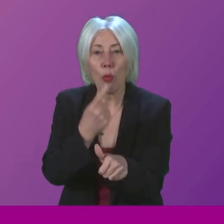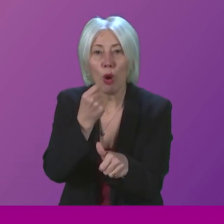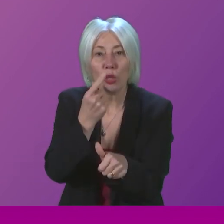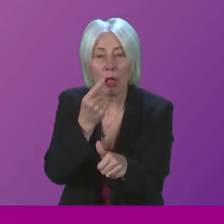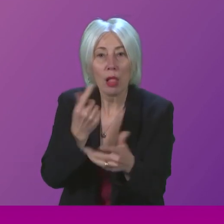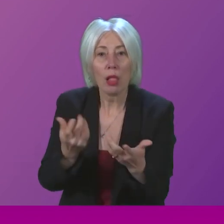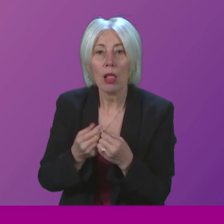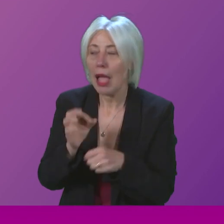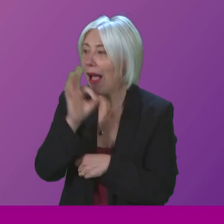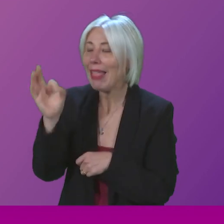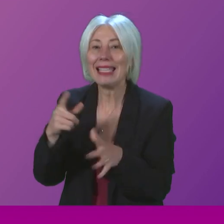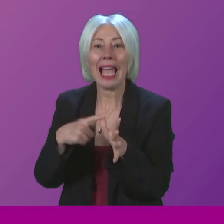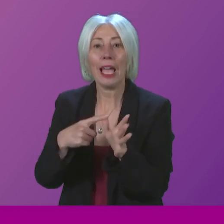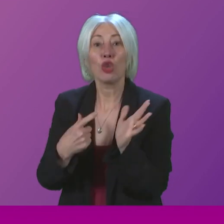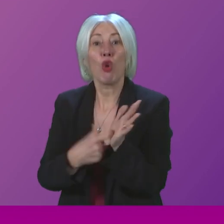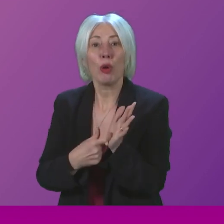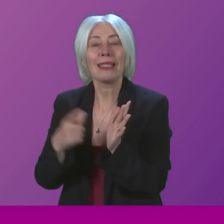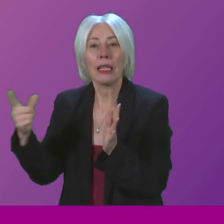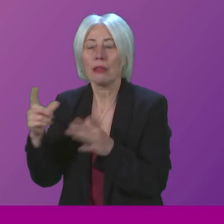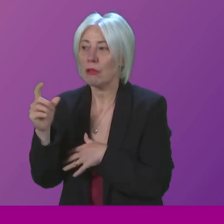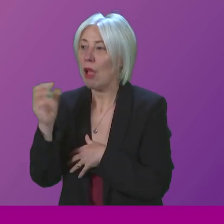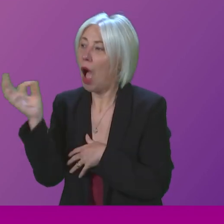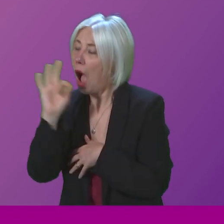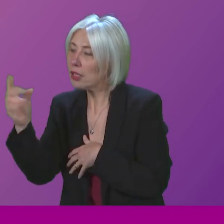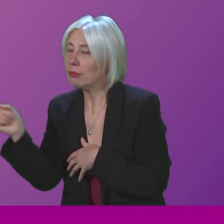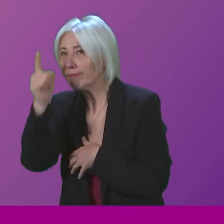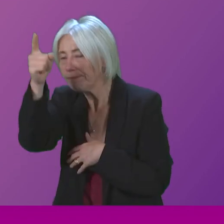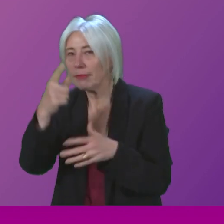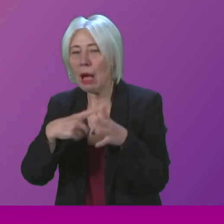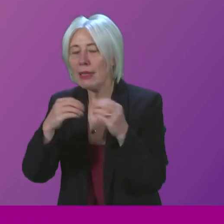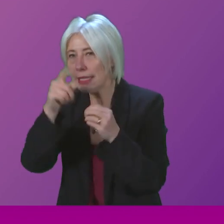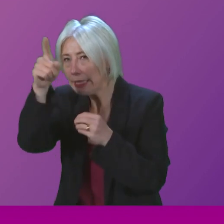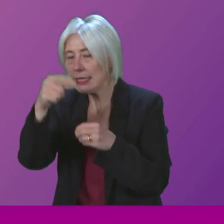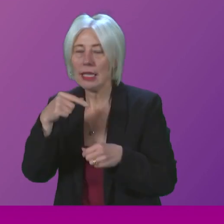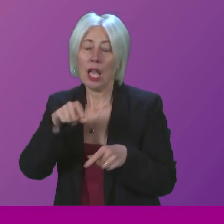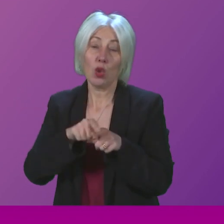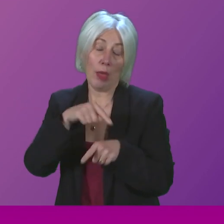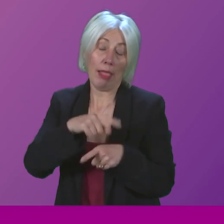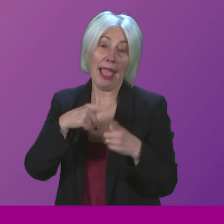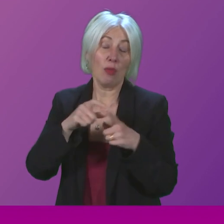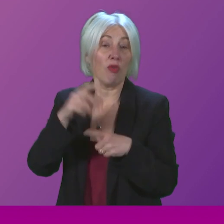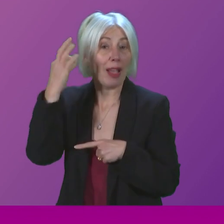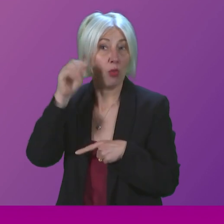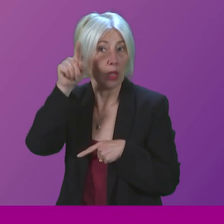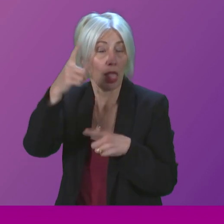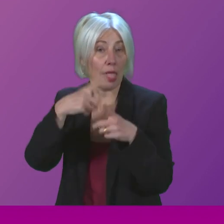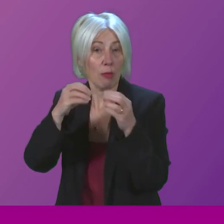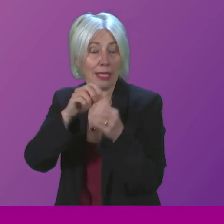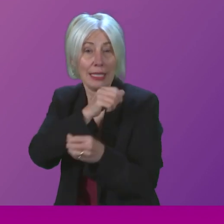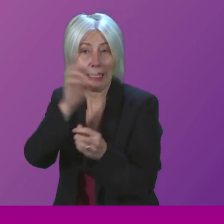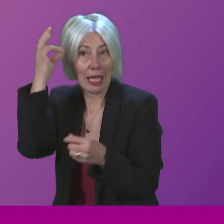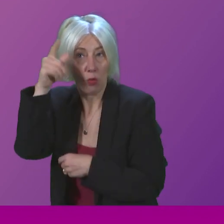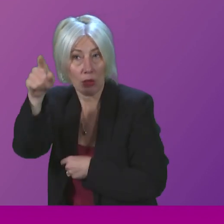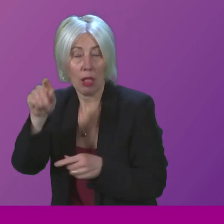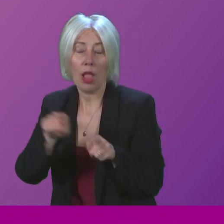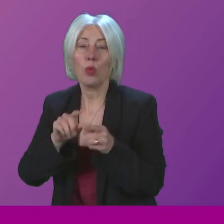to there. will ask Angus Robertson to engage with Aberdeen and Edinburgh City Councils and ensure that